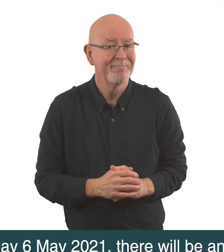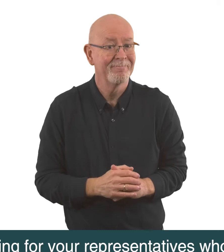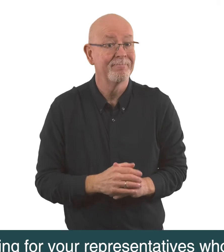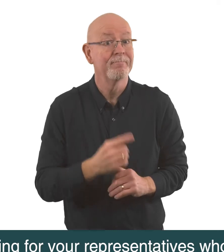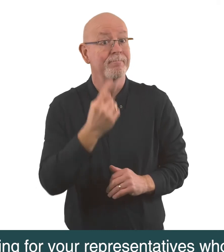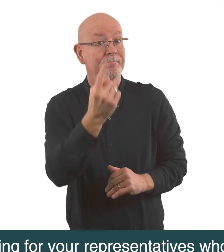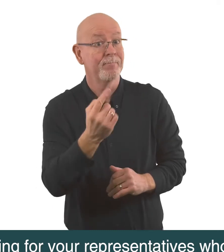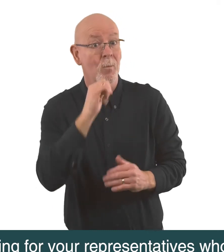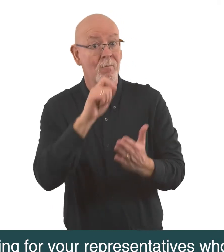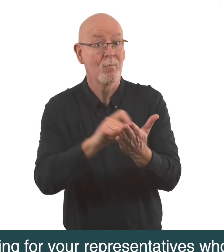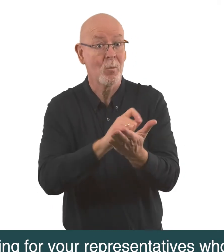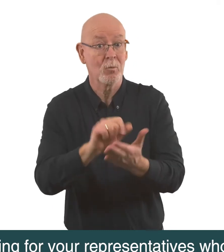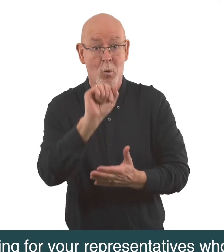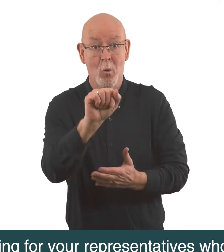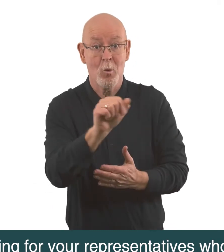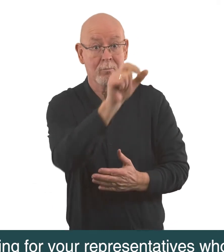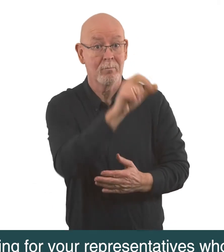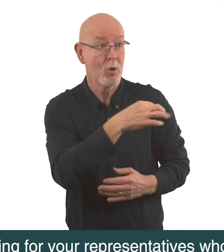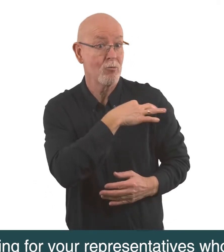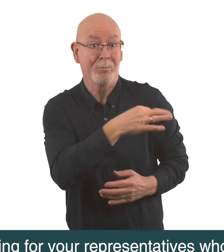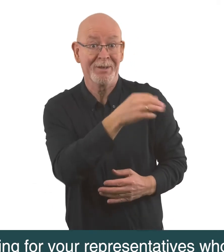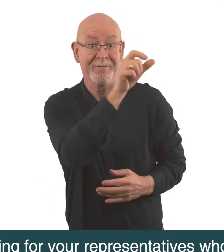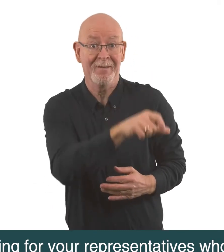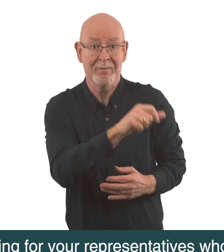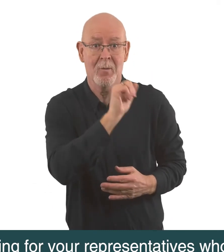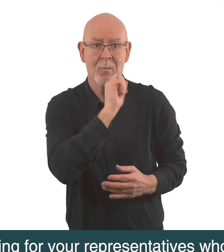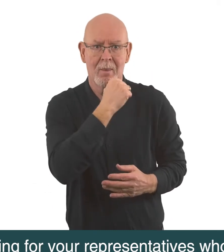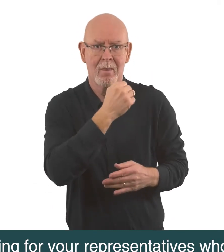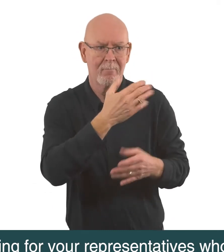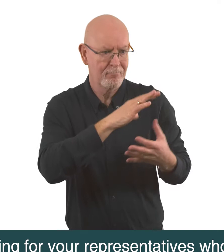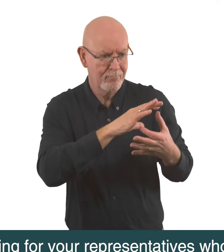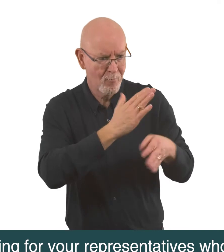You are voting for your representatives who will work on your behalf in the Scottish Parliament.